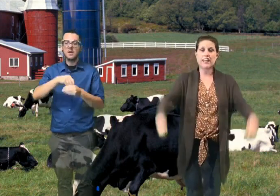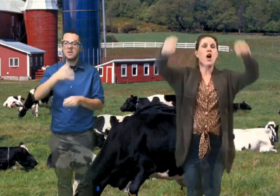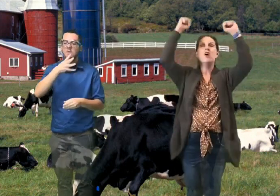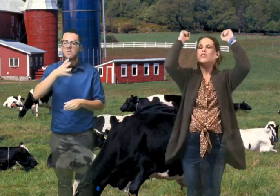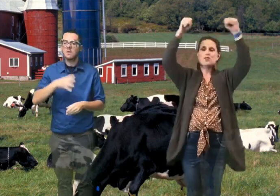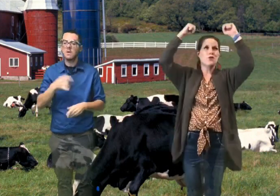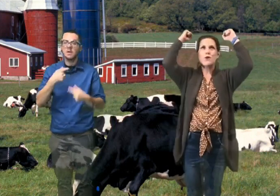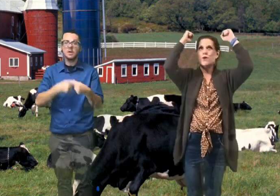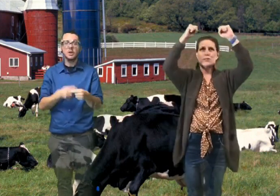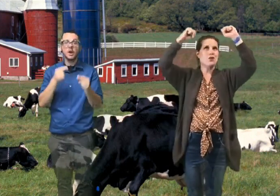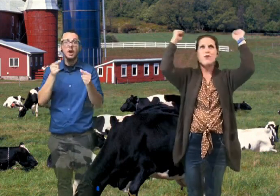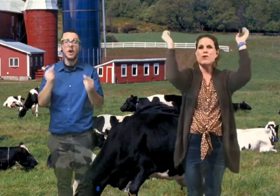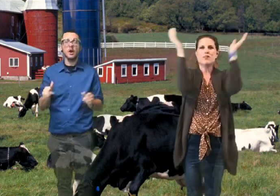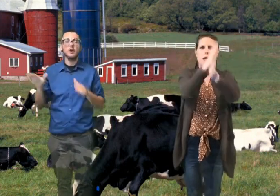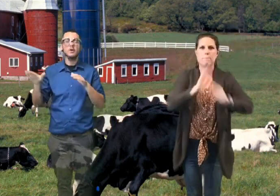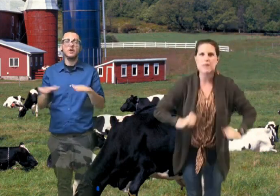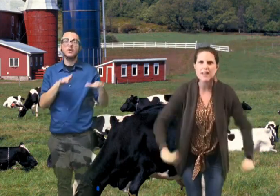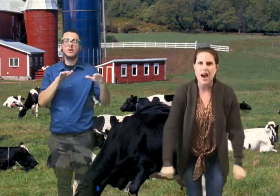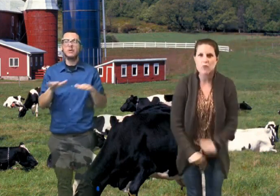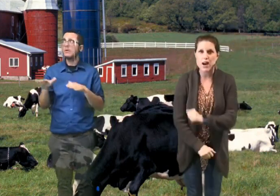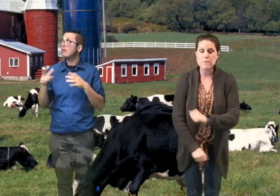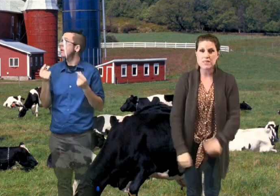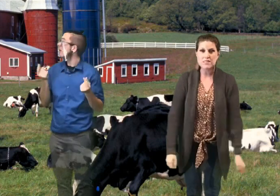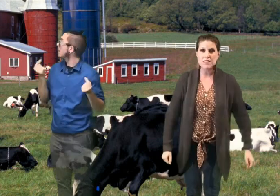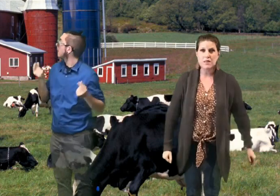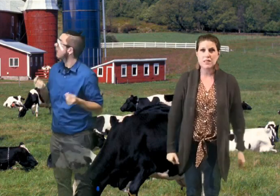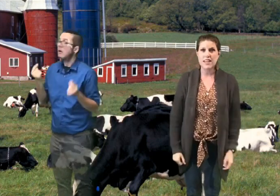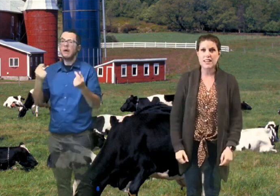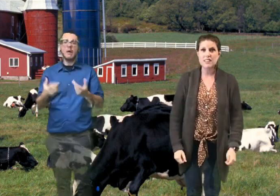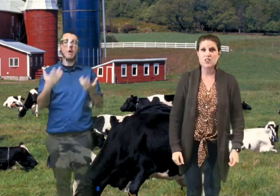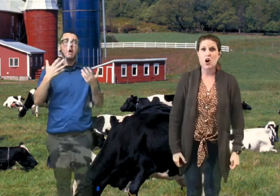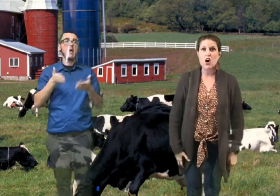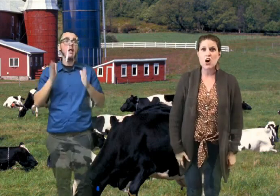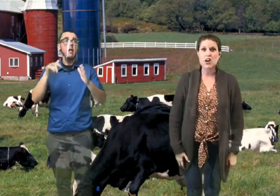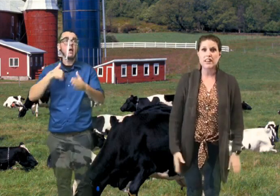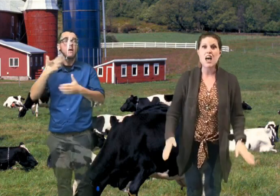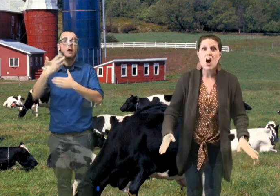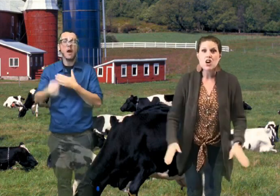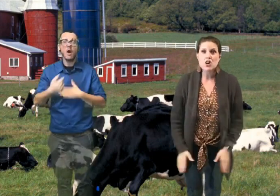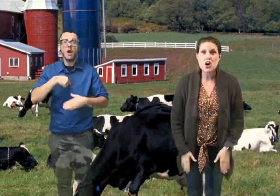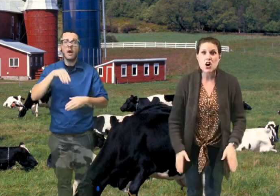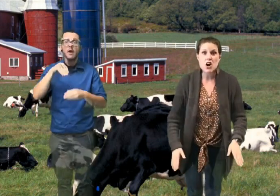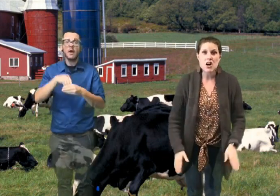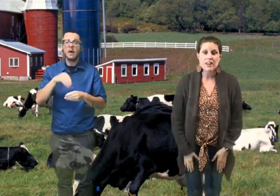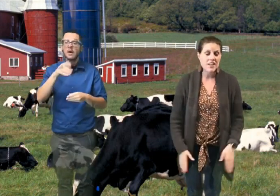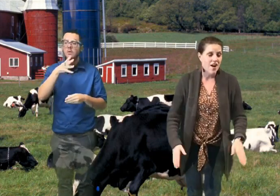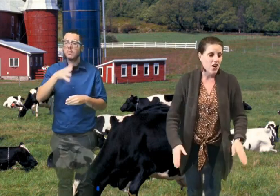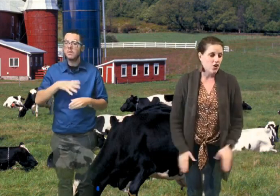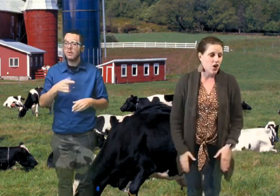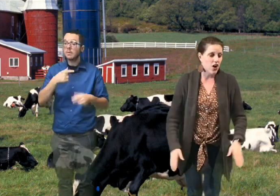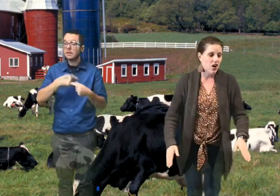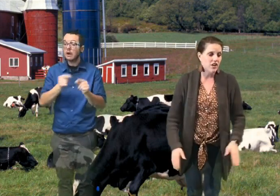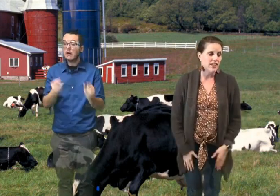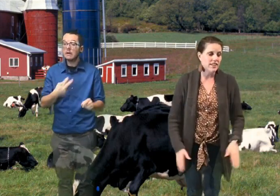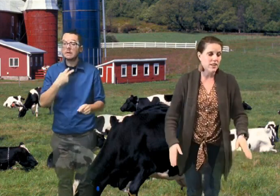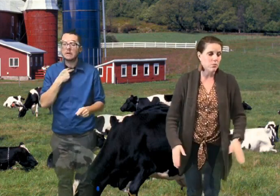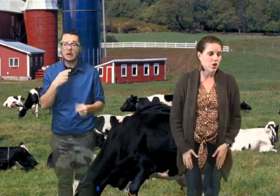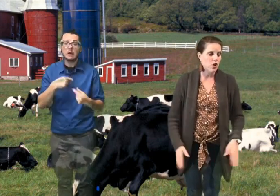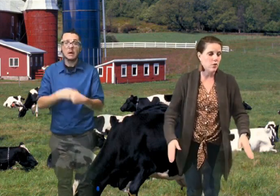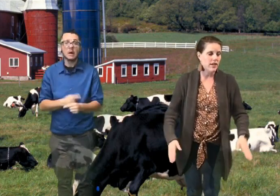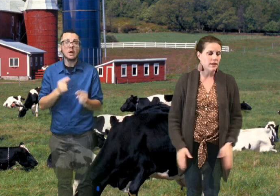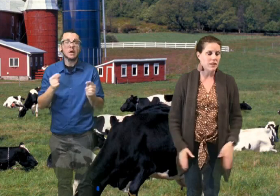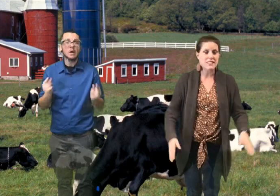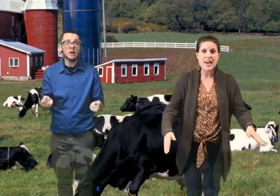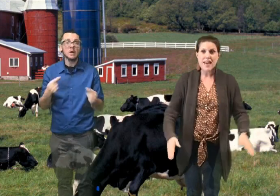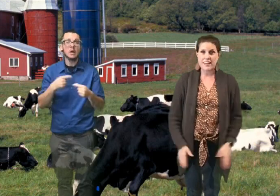garden. Doo doo, let me out. I'm in some ladies' garden. Garden. Garden. Keep